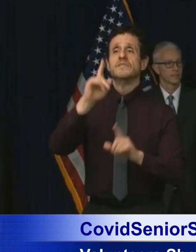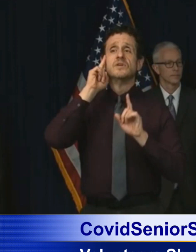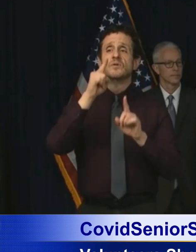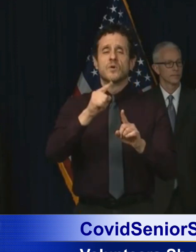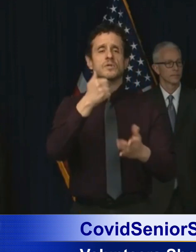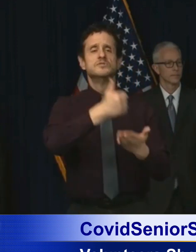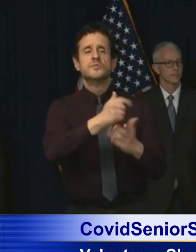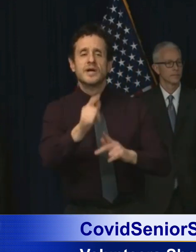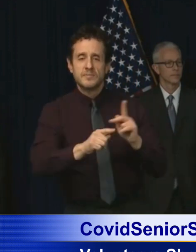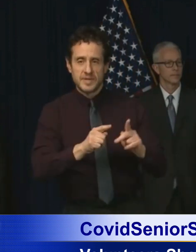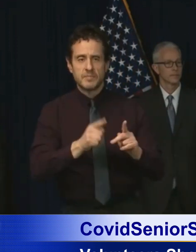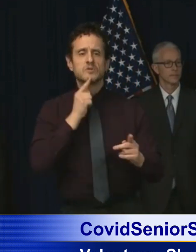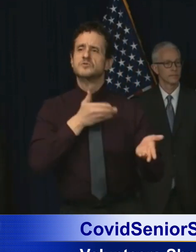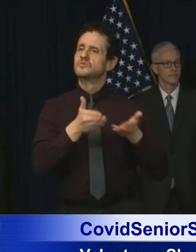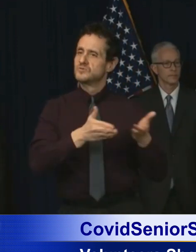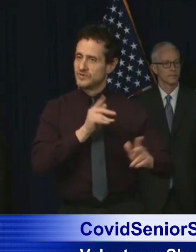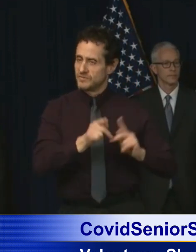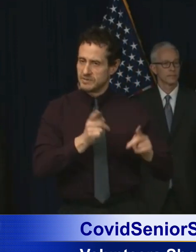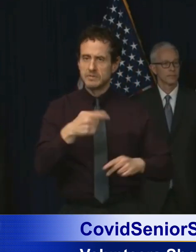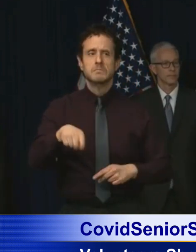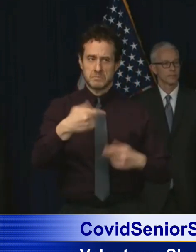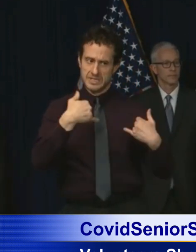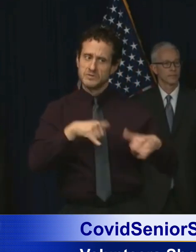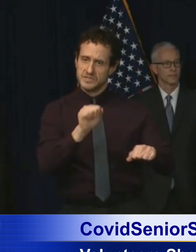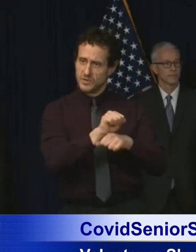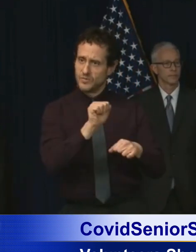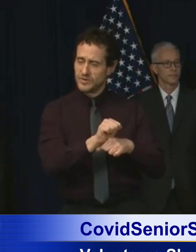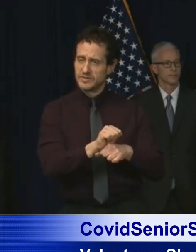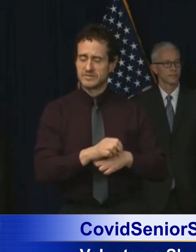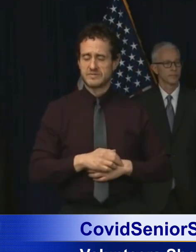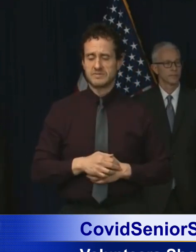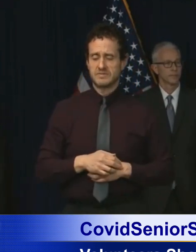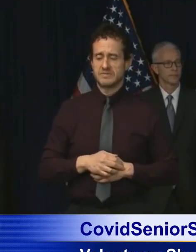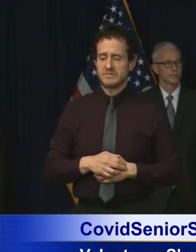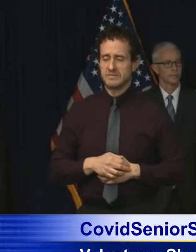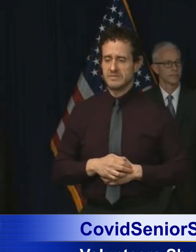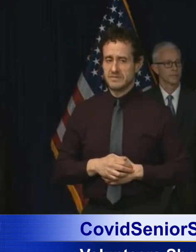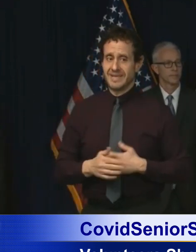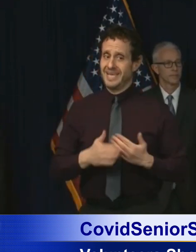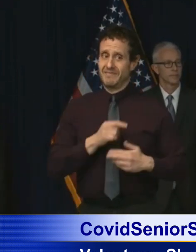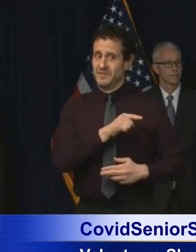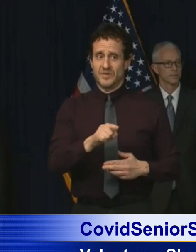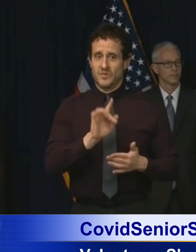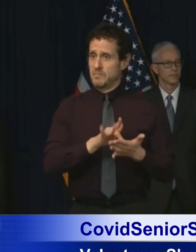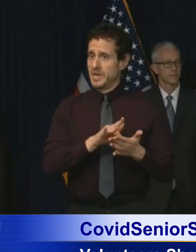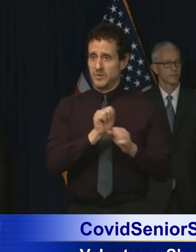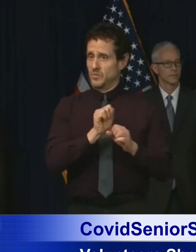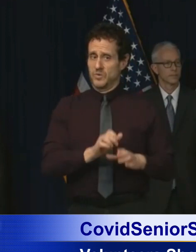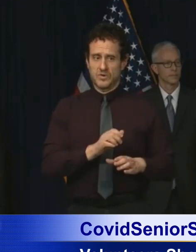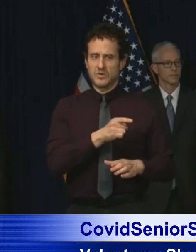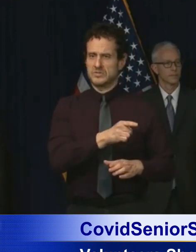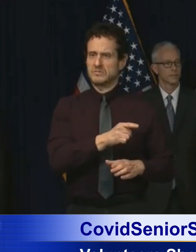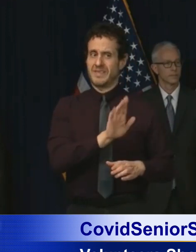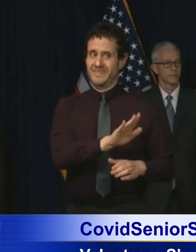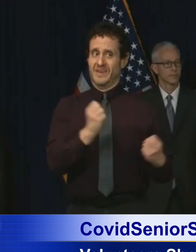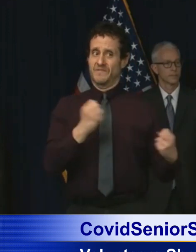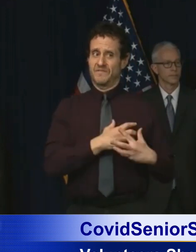of service. And they're doing that still, even though they share the fear and uncertainty that we all do.